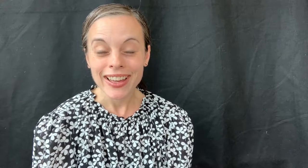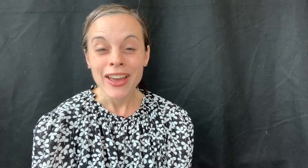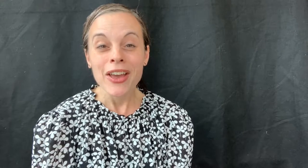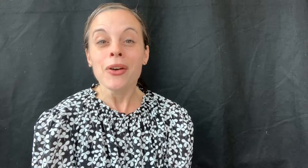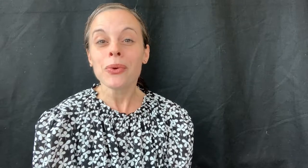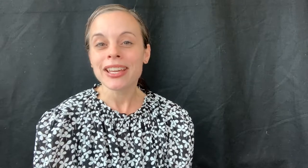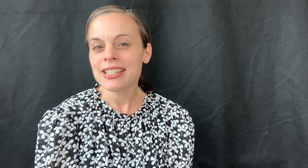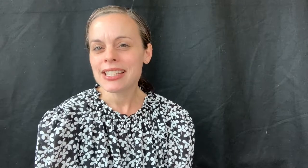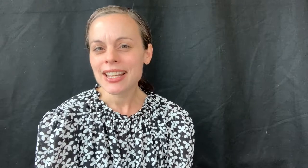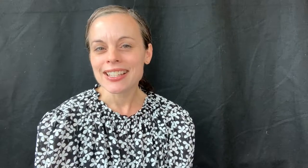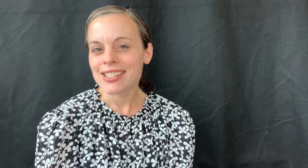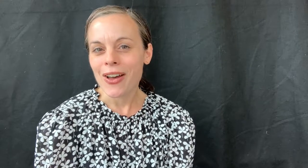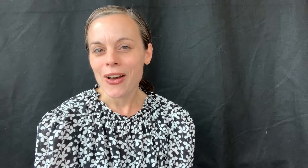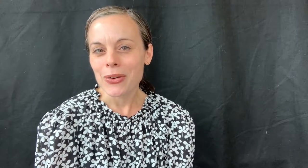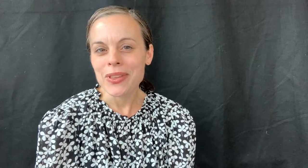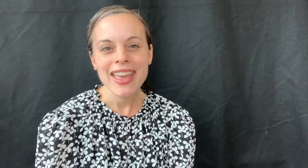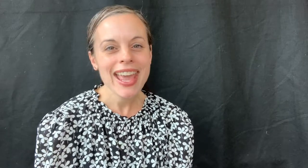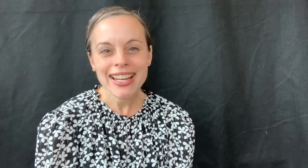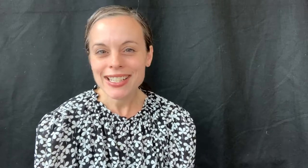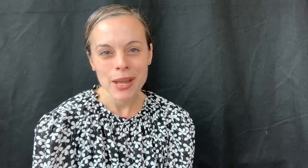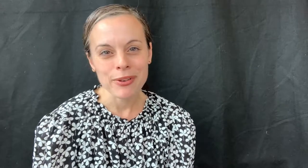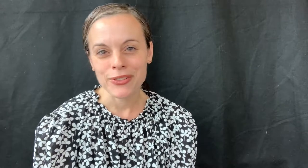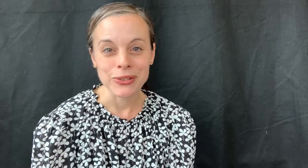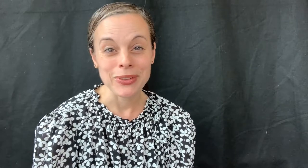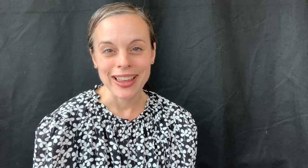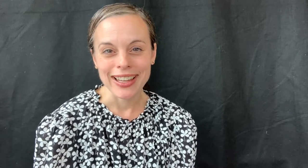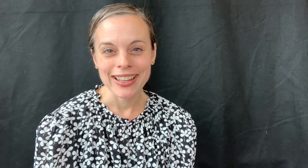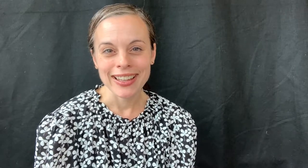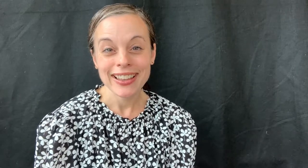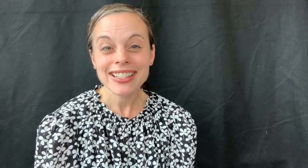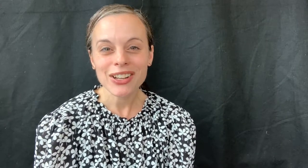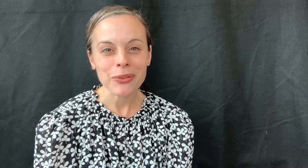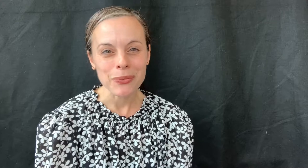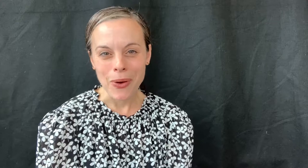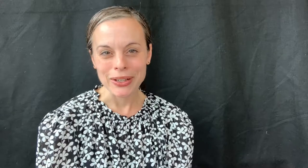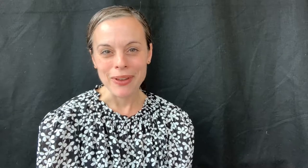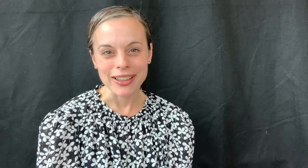We can sing this song with any type of fruit we like. Let's start with watermelon.